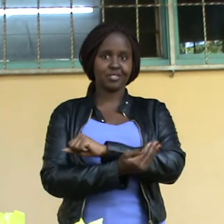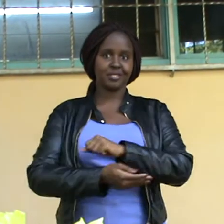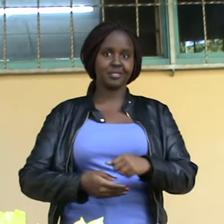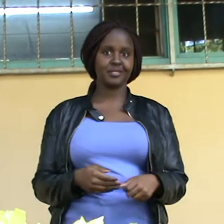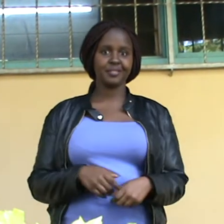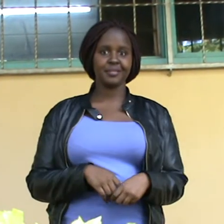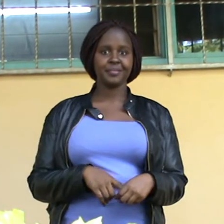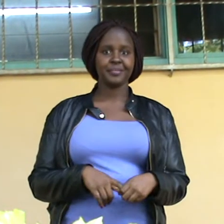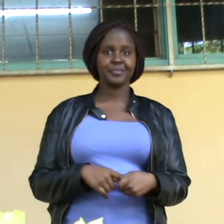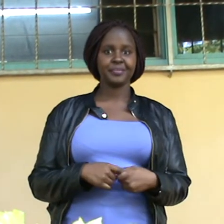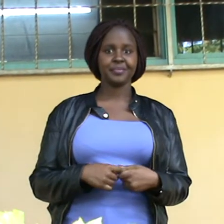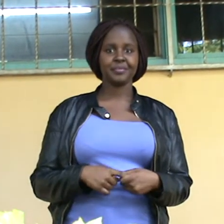I don't like waking up.